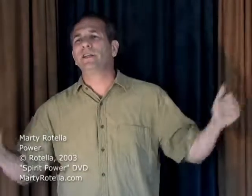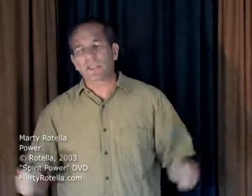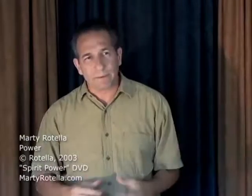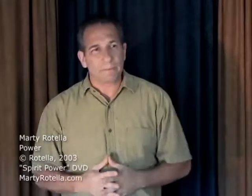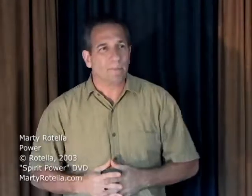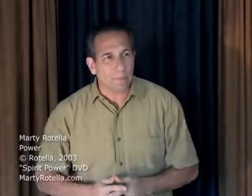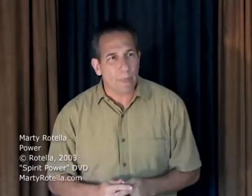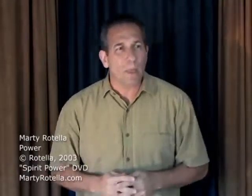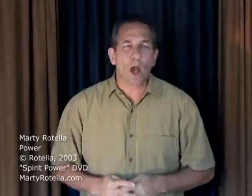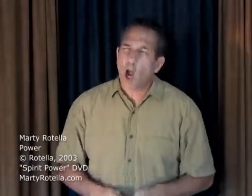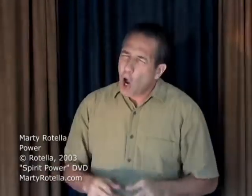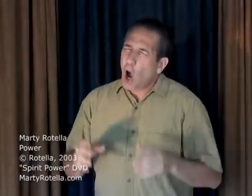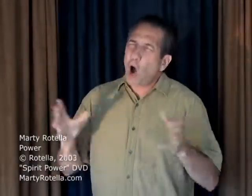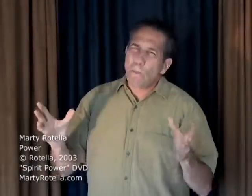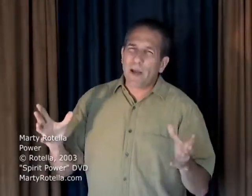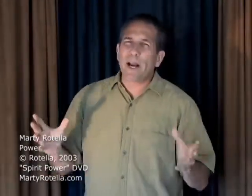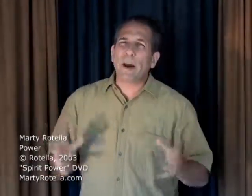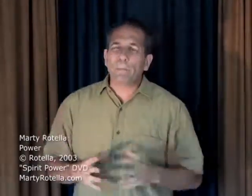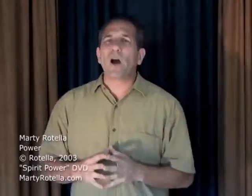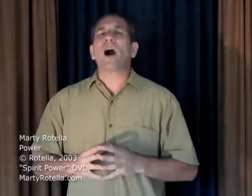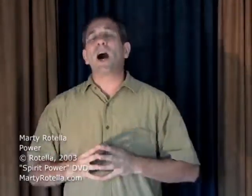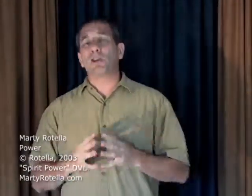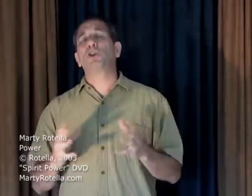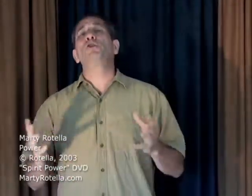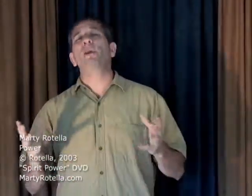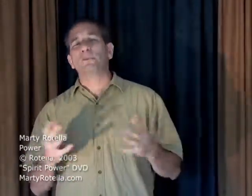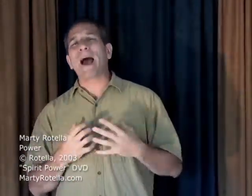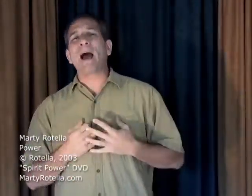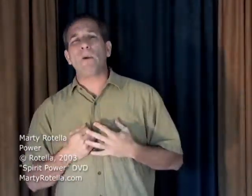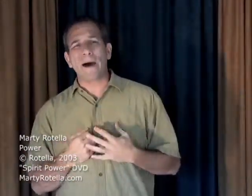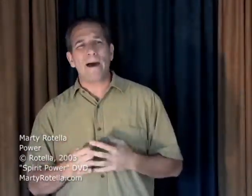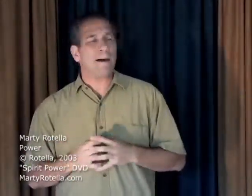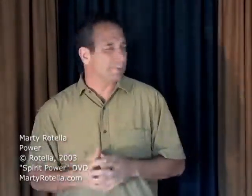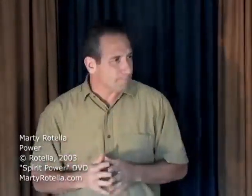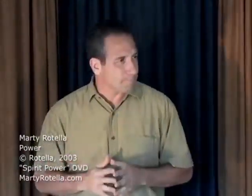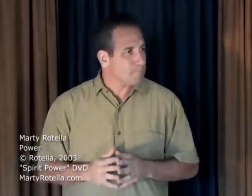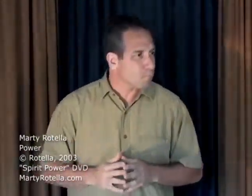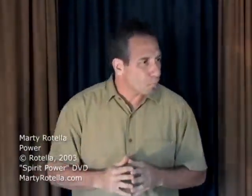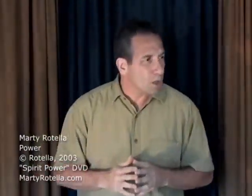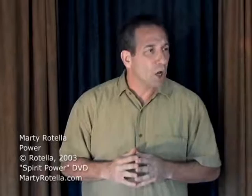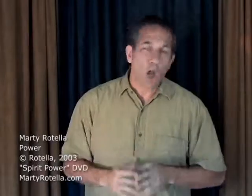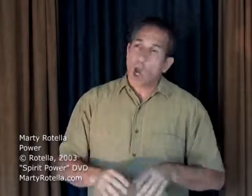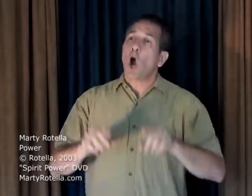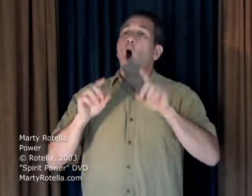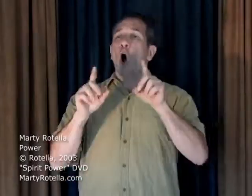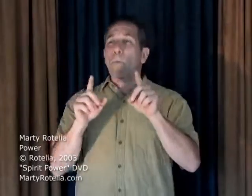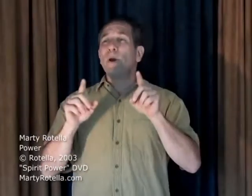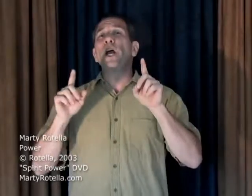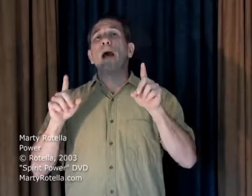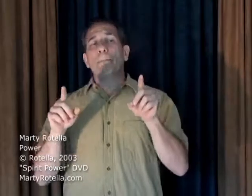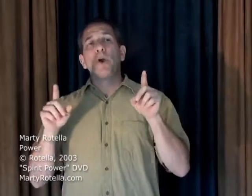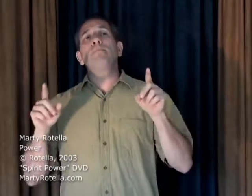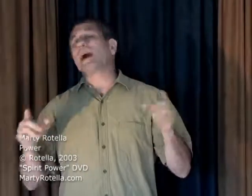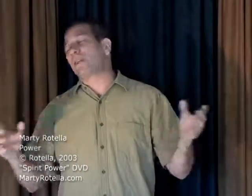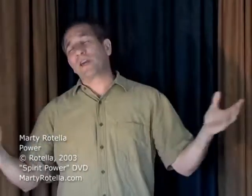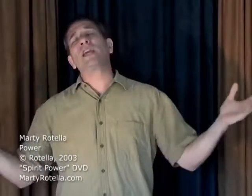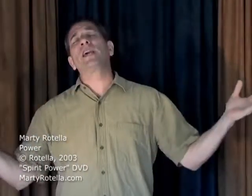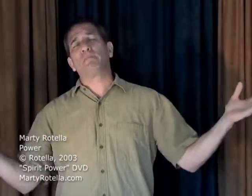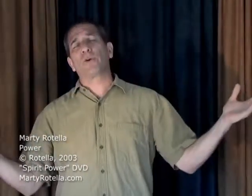Open up your heart To His power Open up your mouth And give